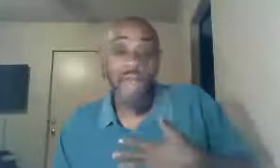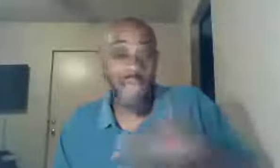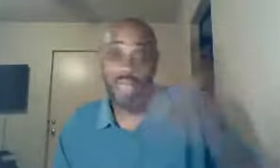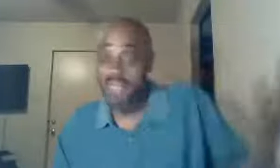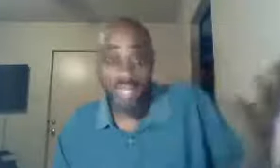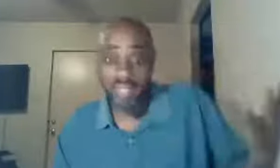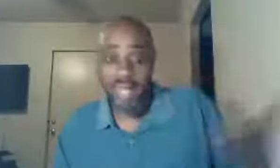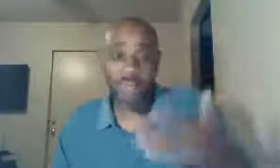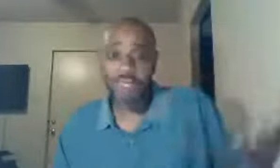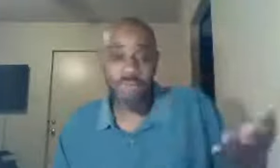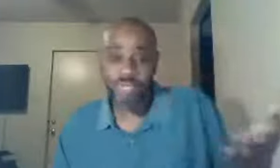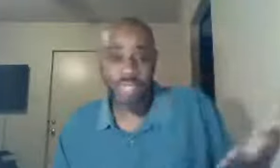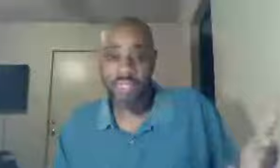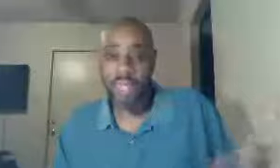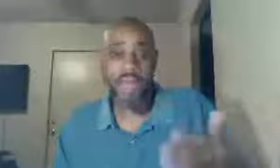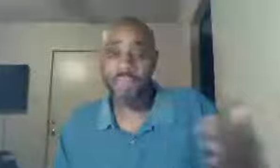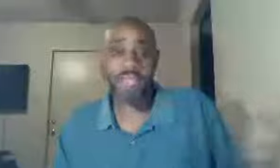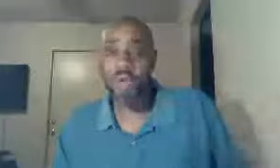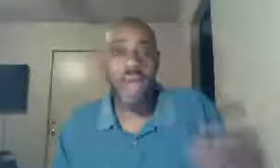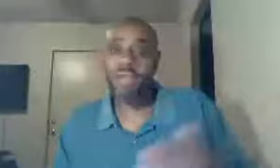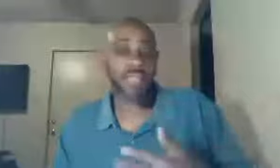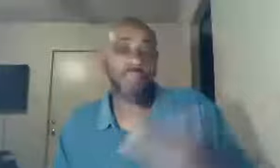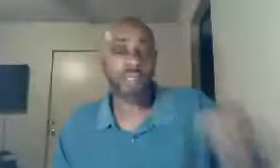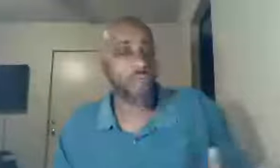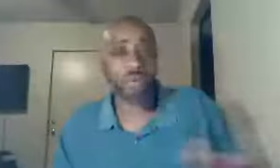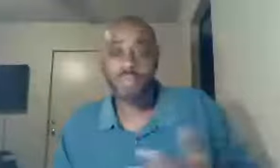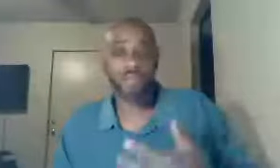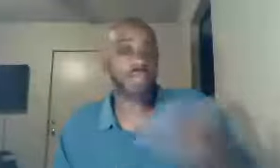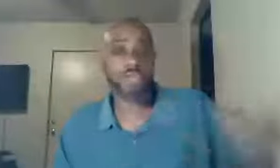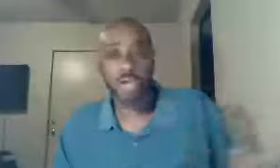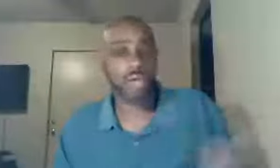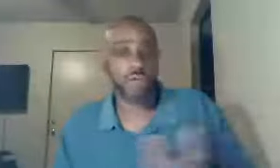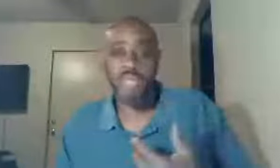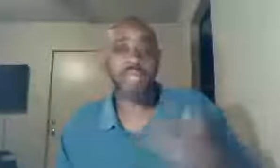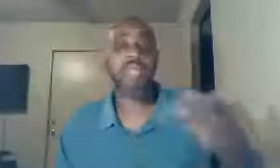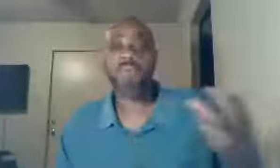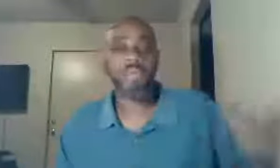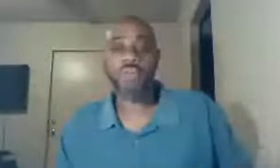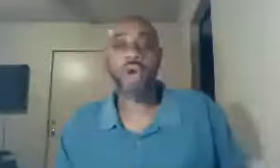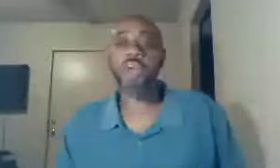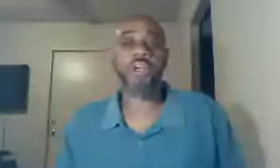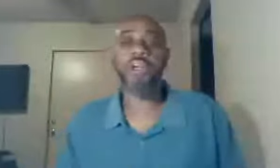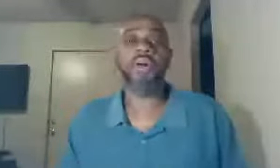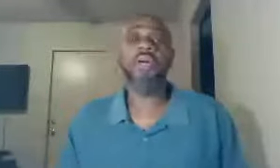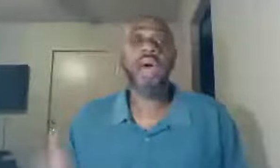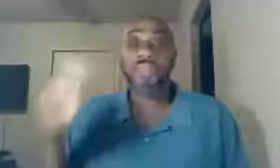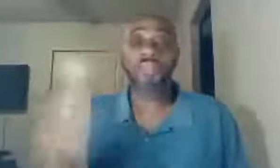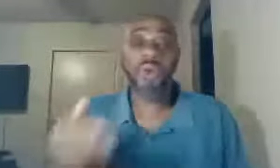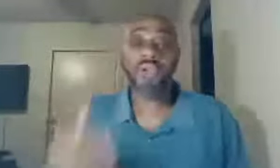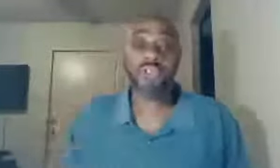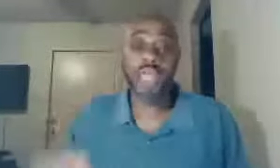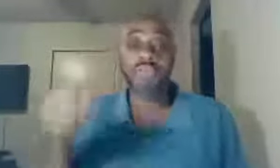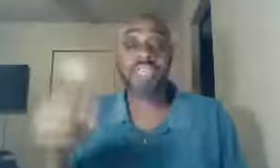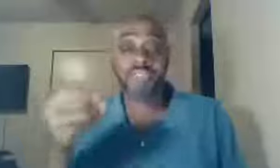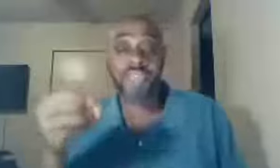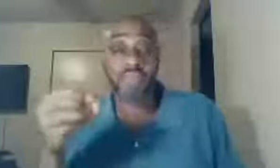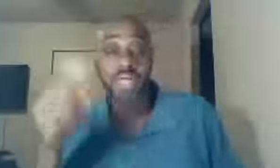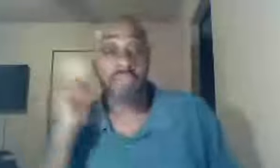I sing, I play music, I've been in choirs, I've been in groups, I have some solos, you know on and on and on, do you understand, these things become